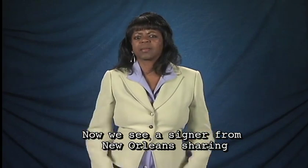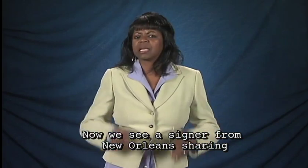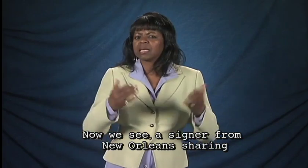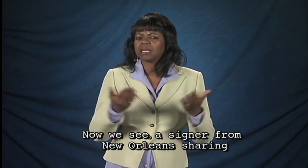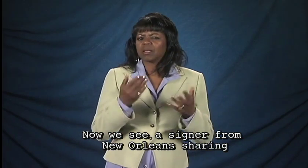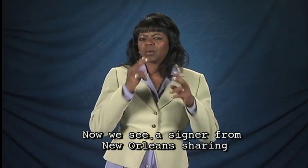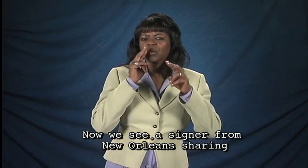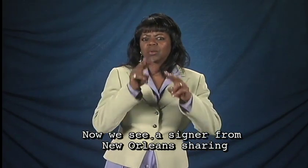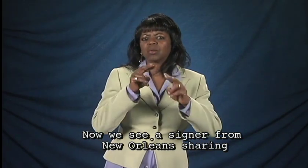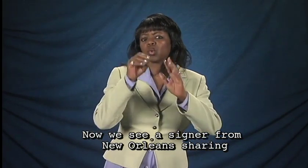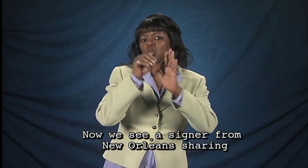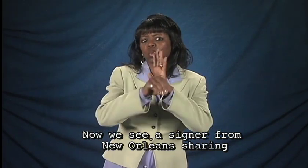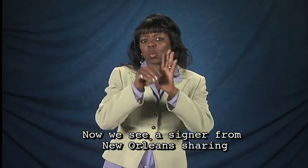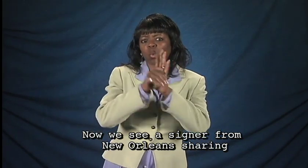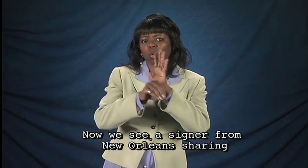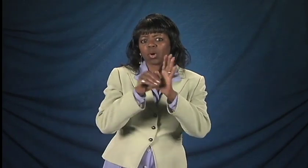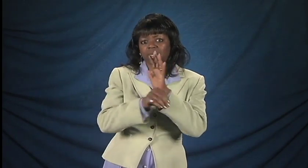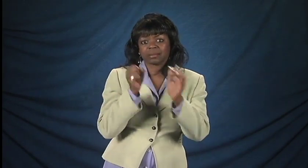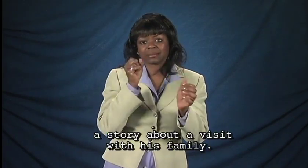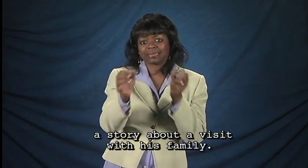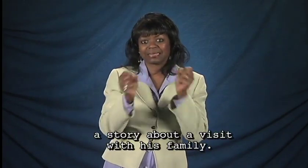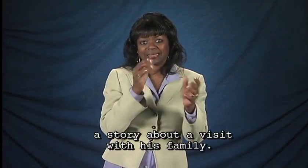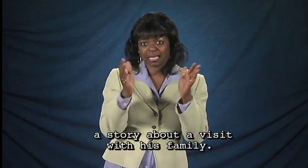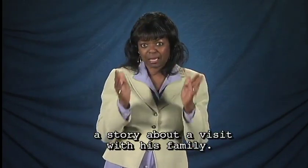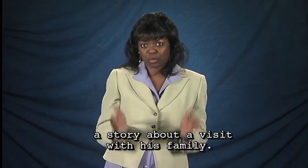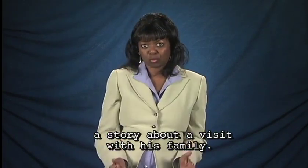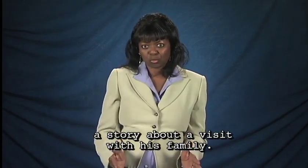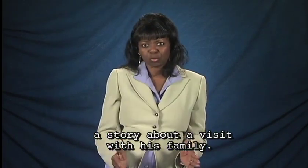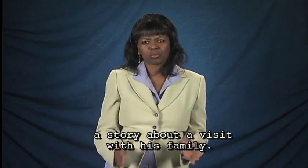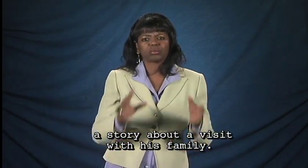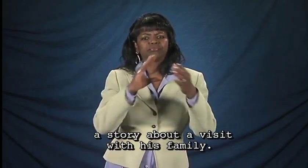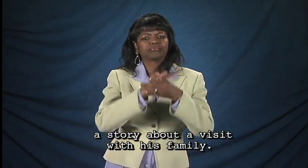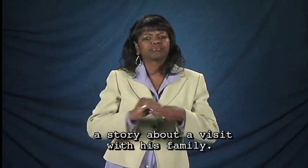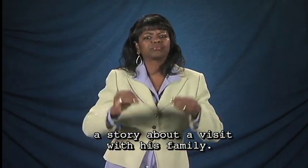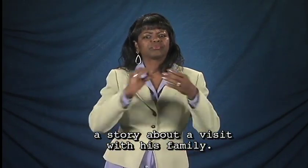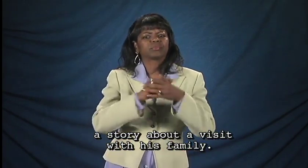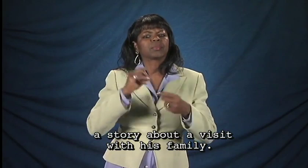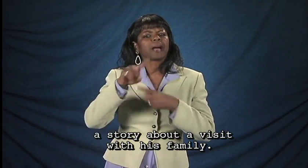Now we see a signer from New Orleans sharing a story about a visit with his family.